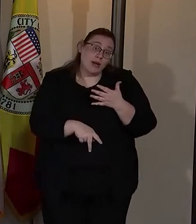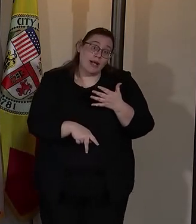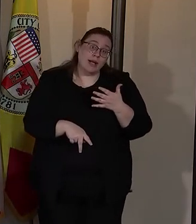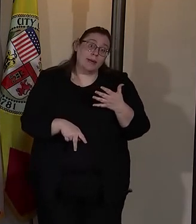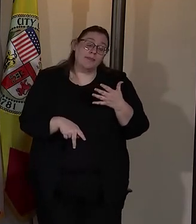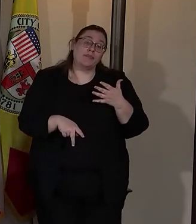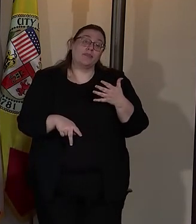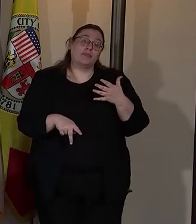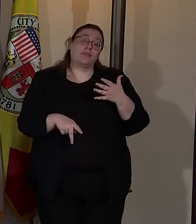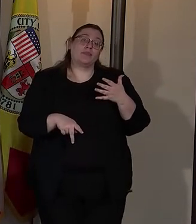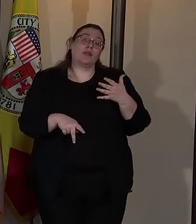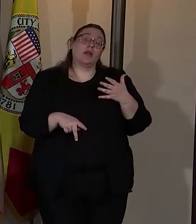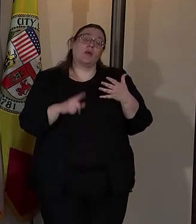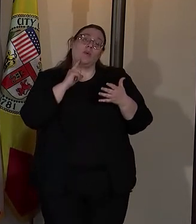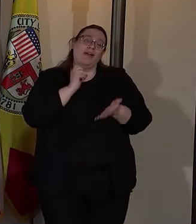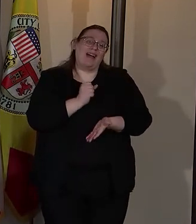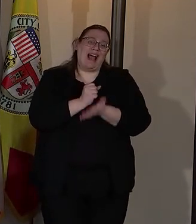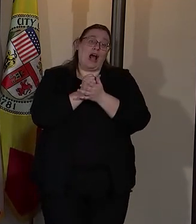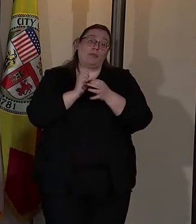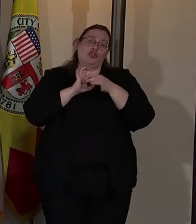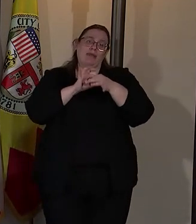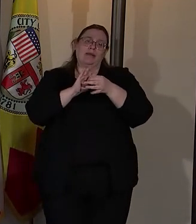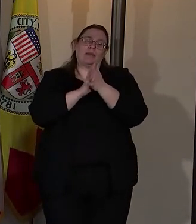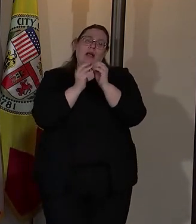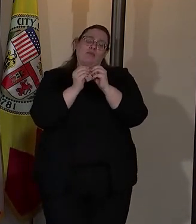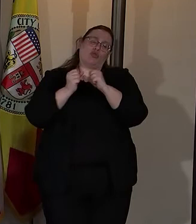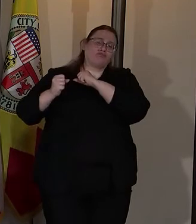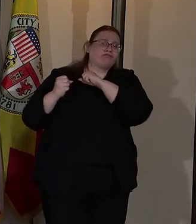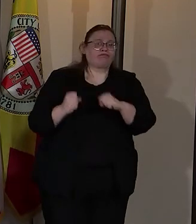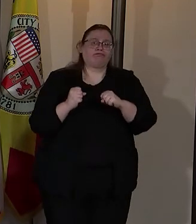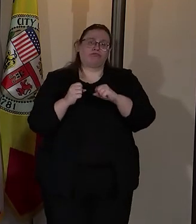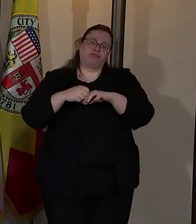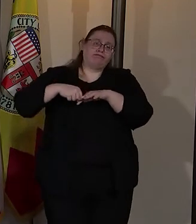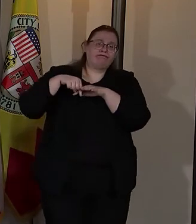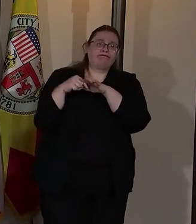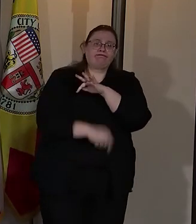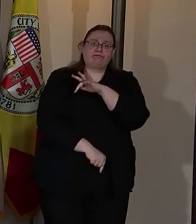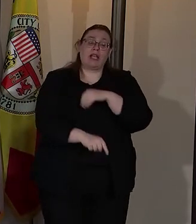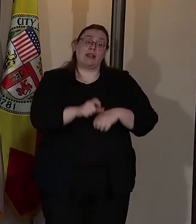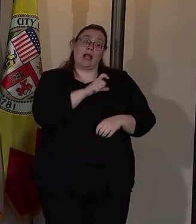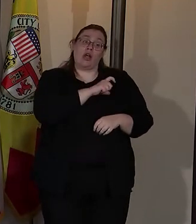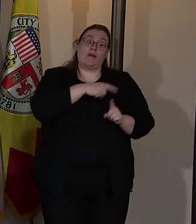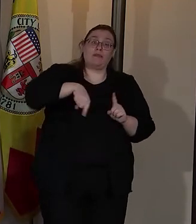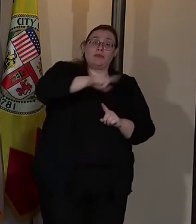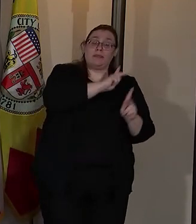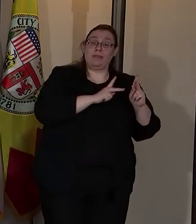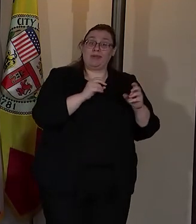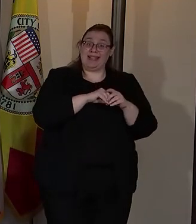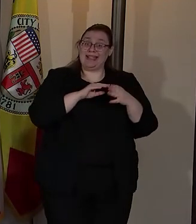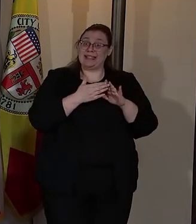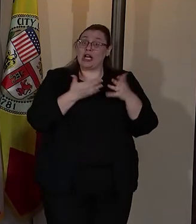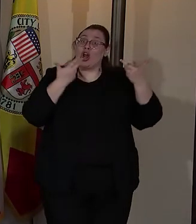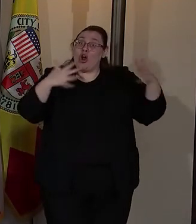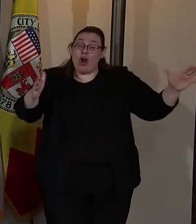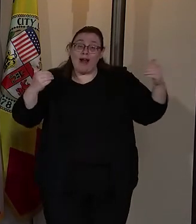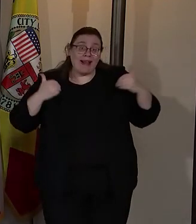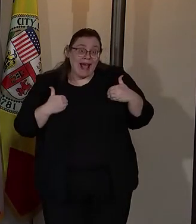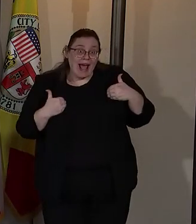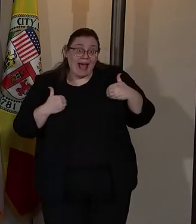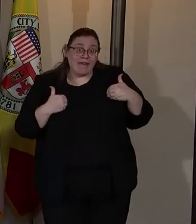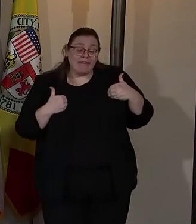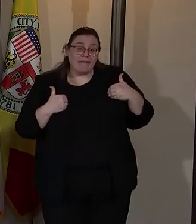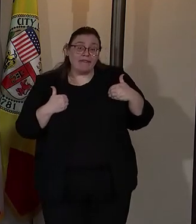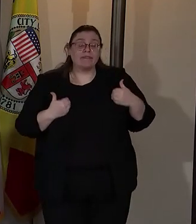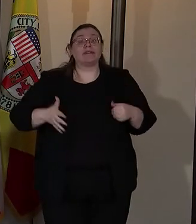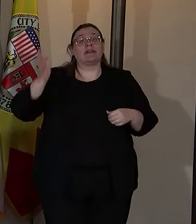only deepen the relationships that law enforcement officers across this city already do. I was